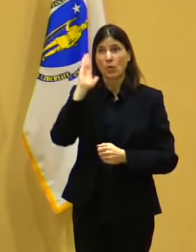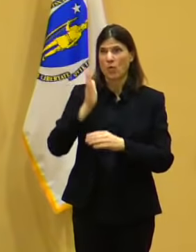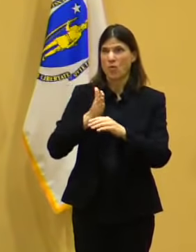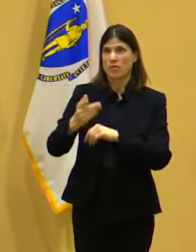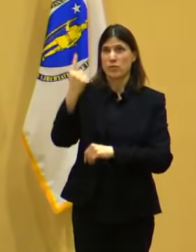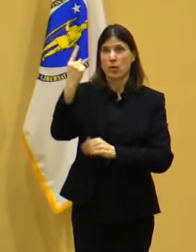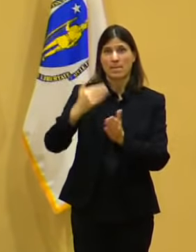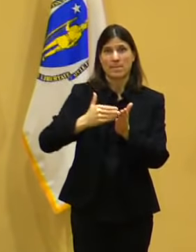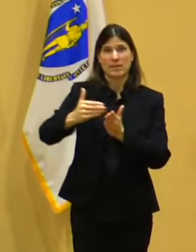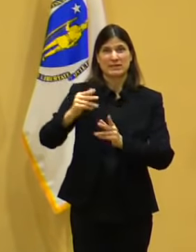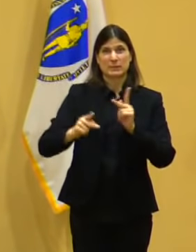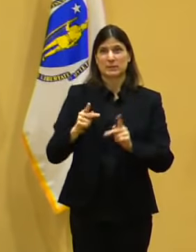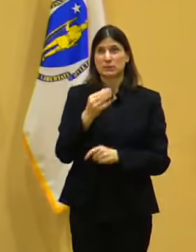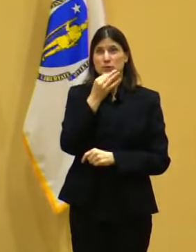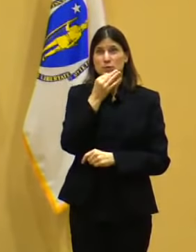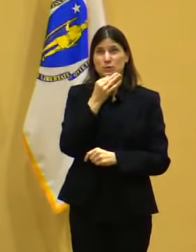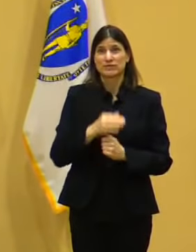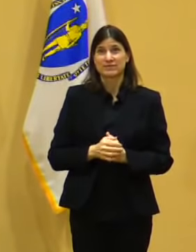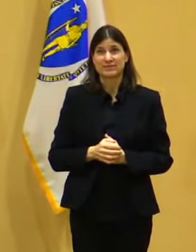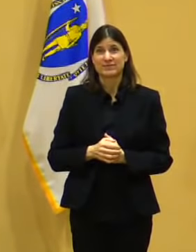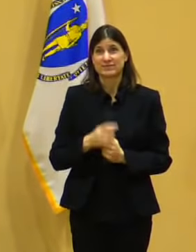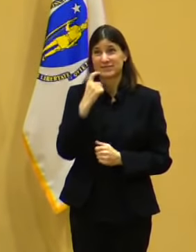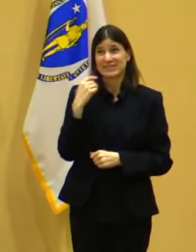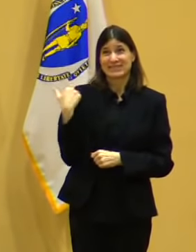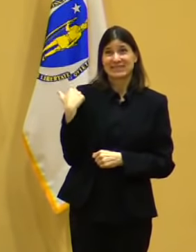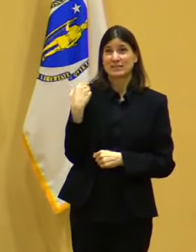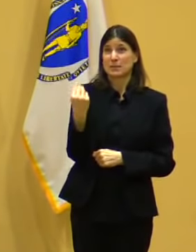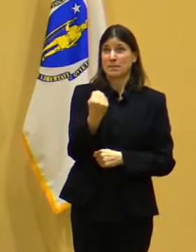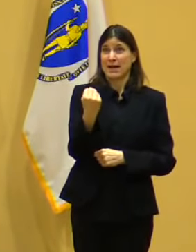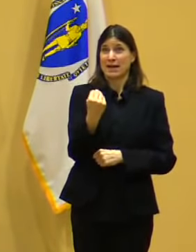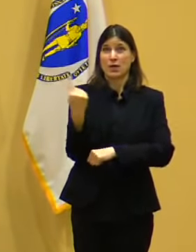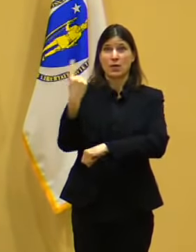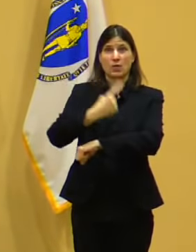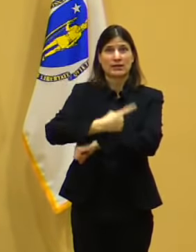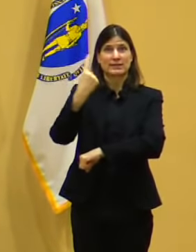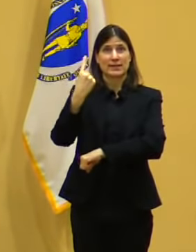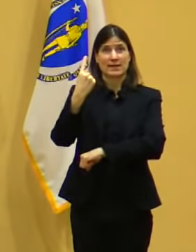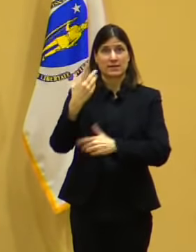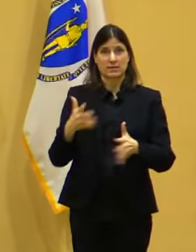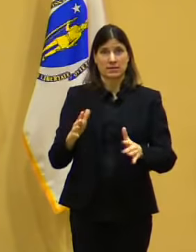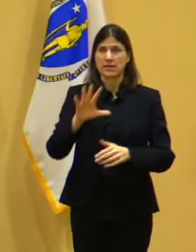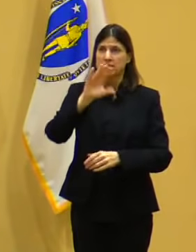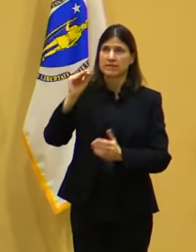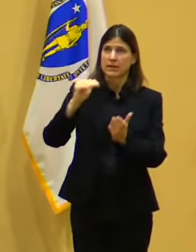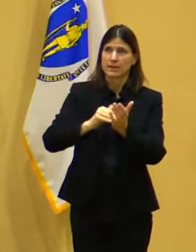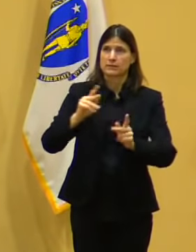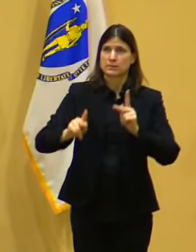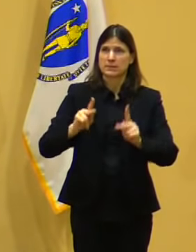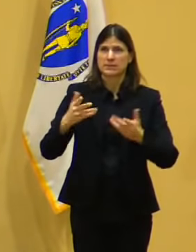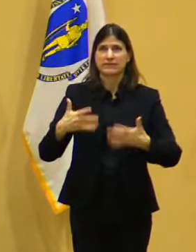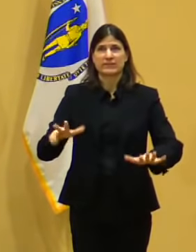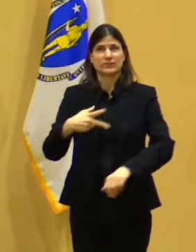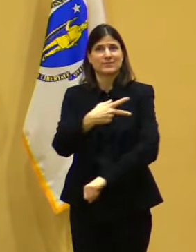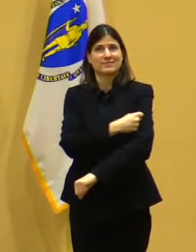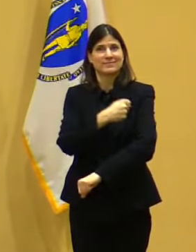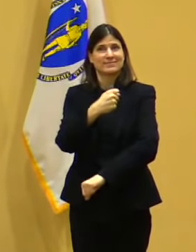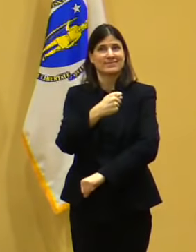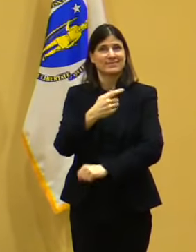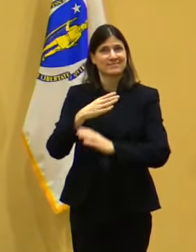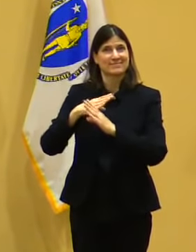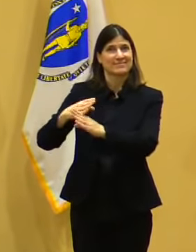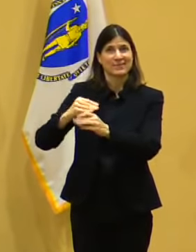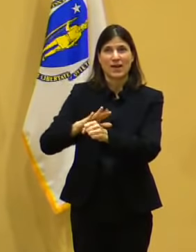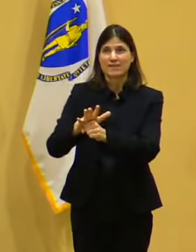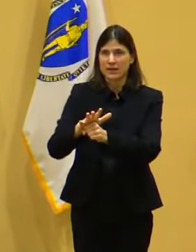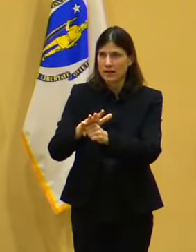alone, Massachusetts reported more than 50,000 doses for a total of 256,000 doses since the start of Phase 2, which was